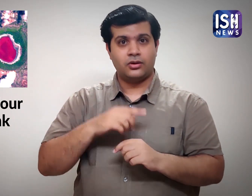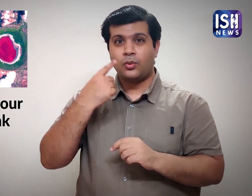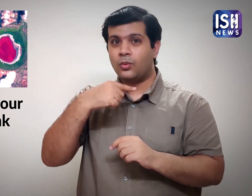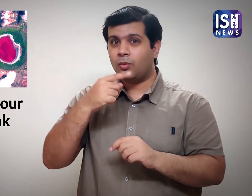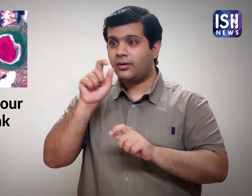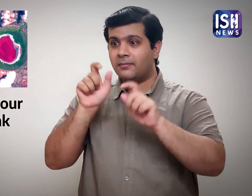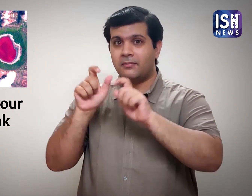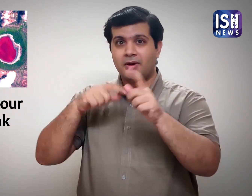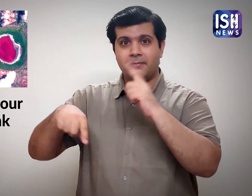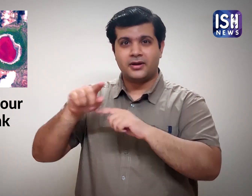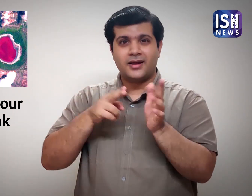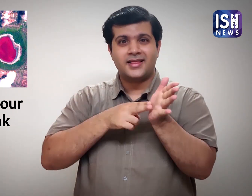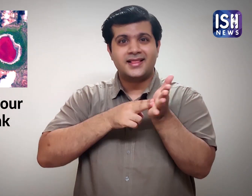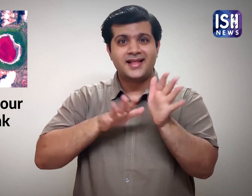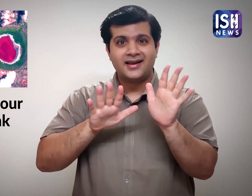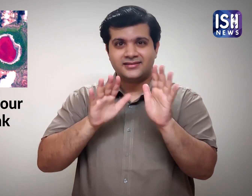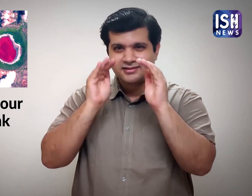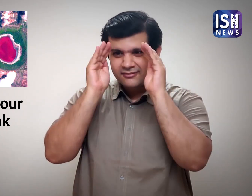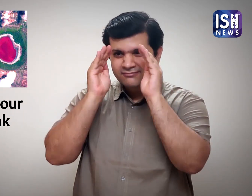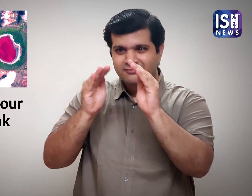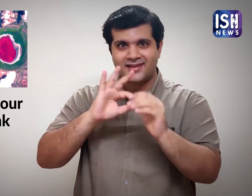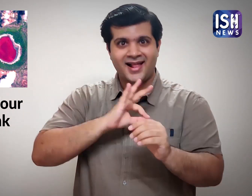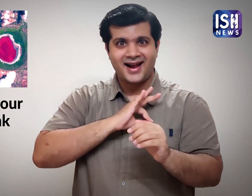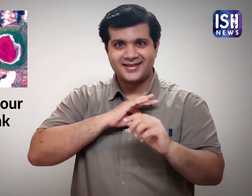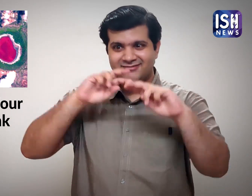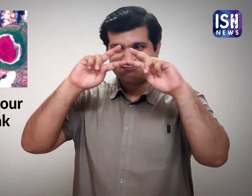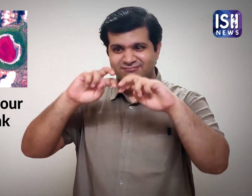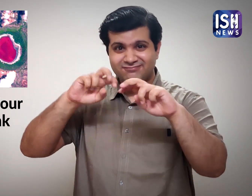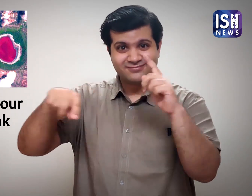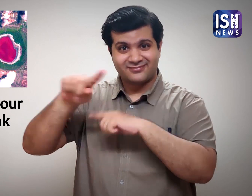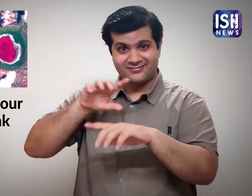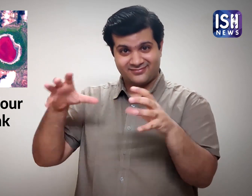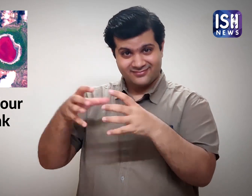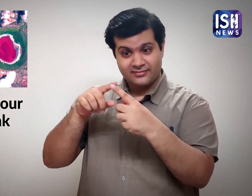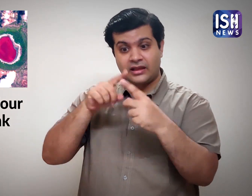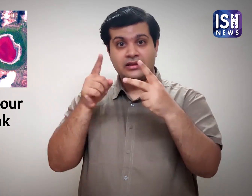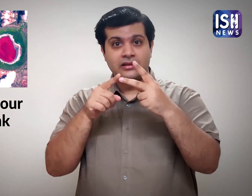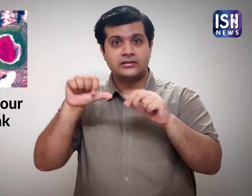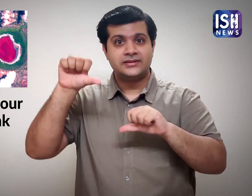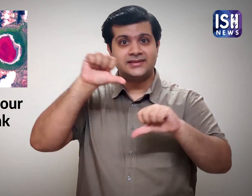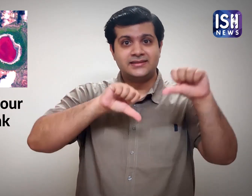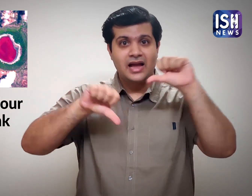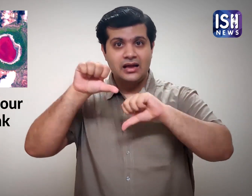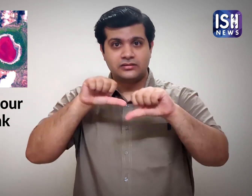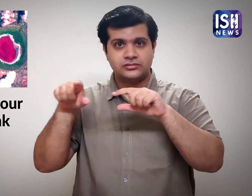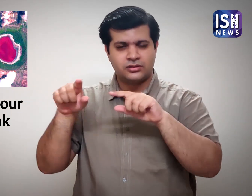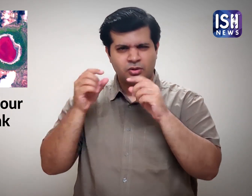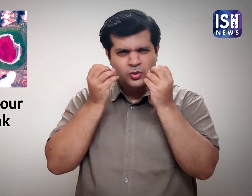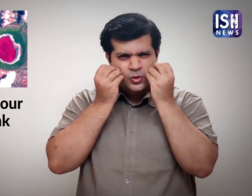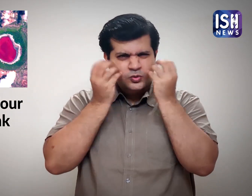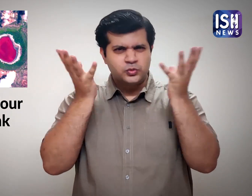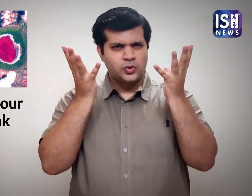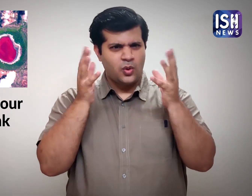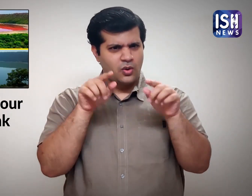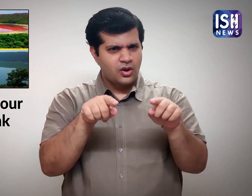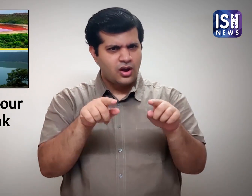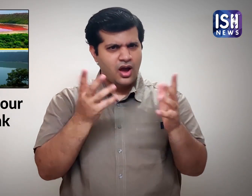6. The change in colour of water has surprised locals and also nature enthusiasts and